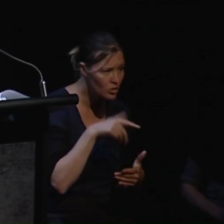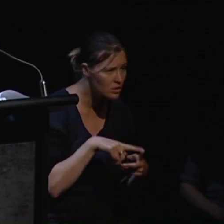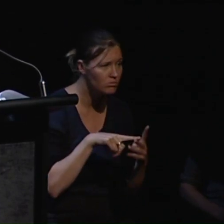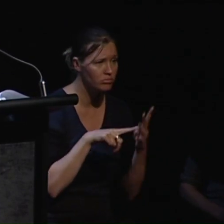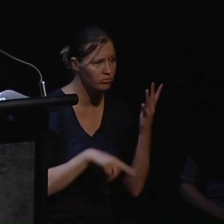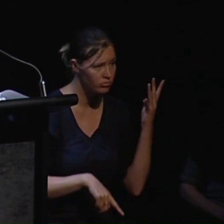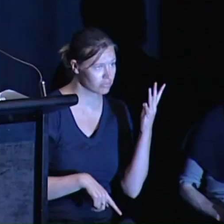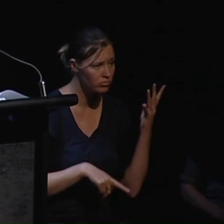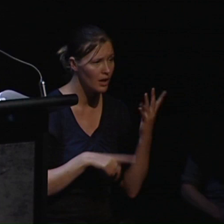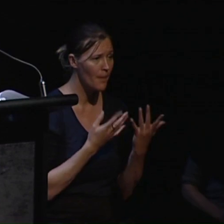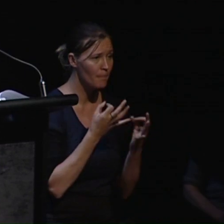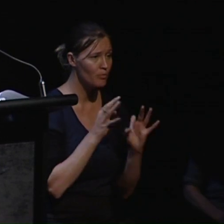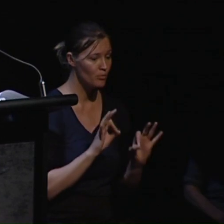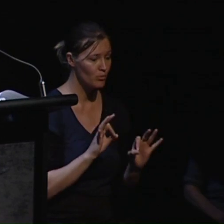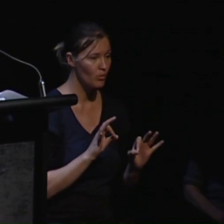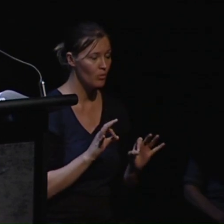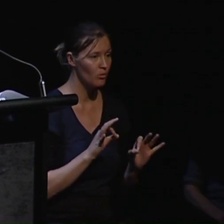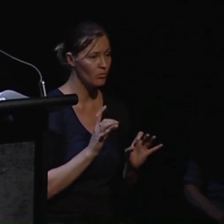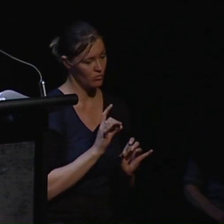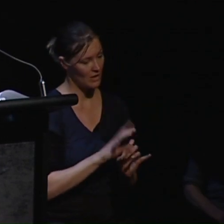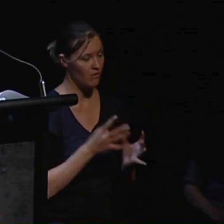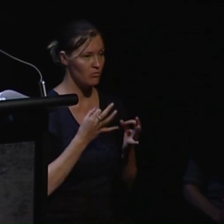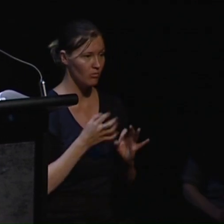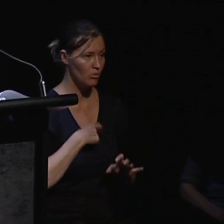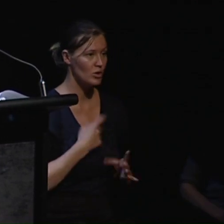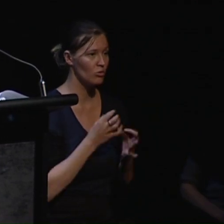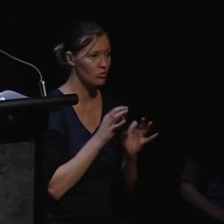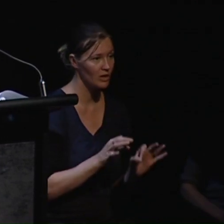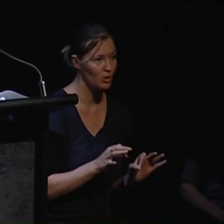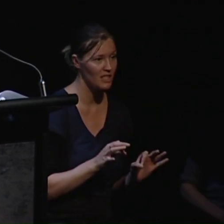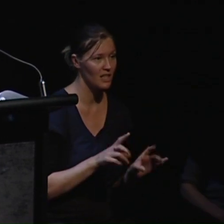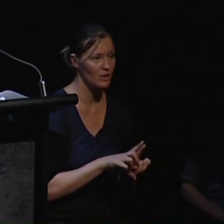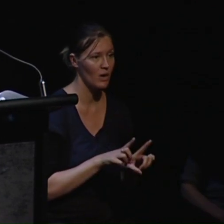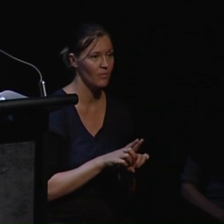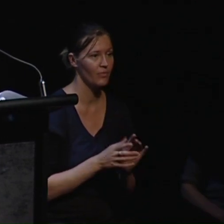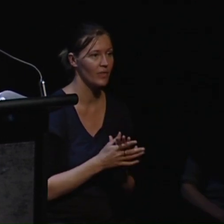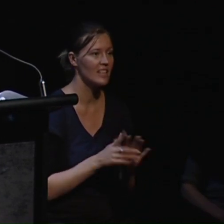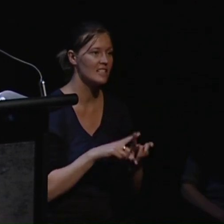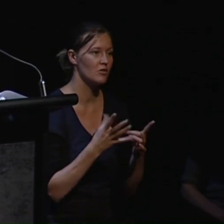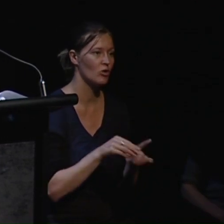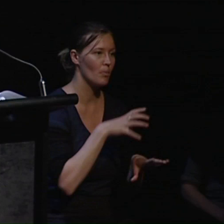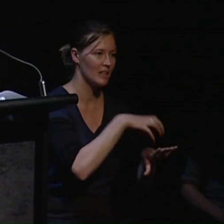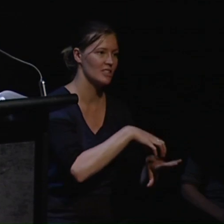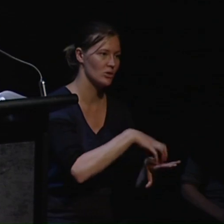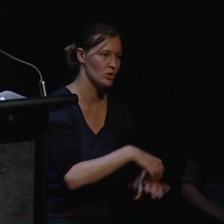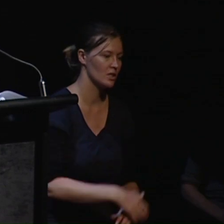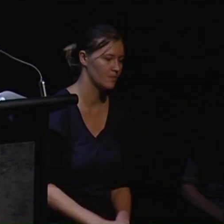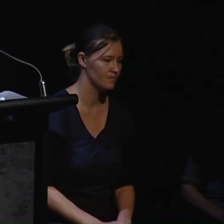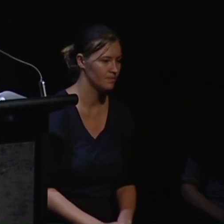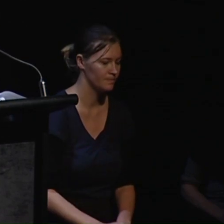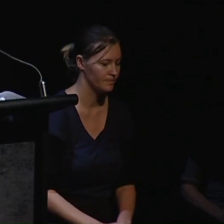been personally liberating for her and is a long way from the Christmas in purgatory of her younger years.